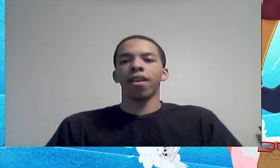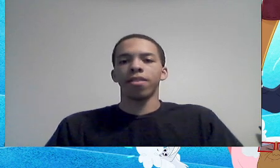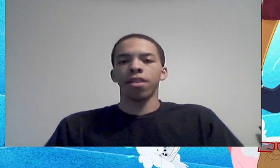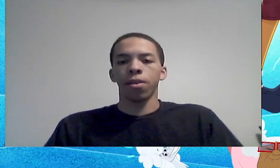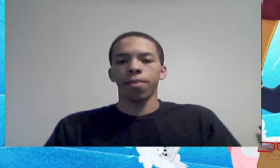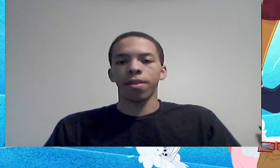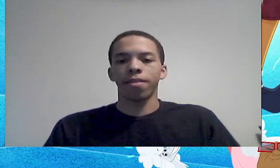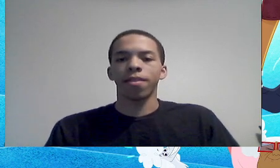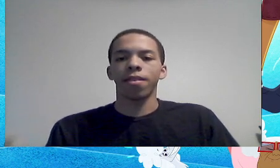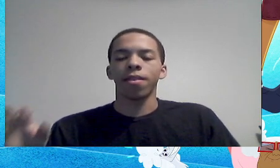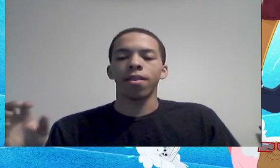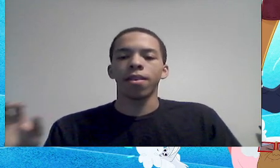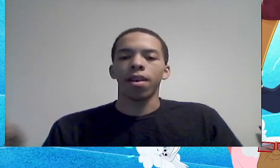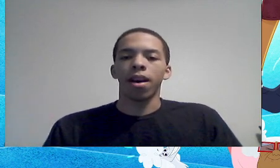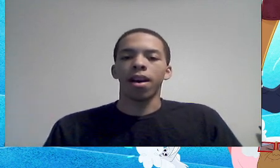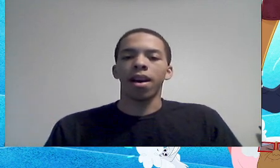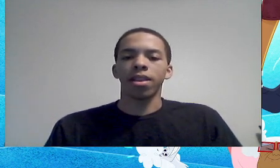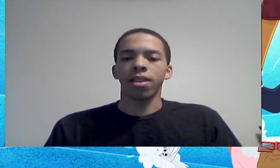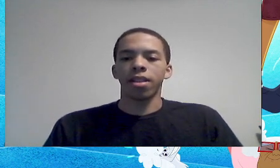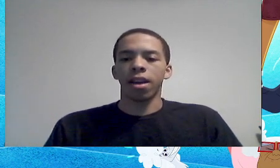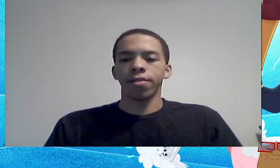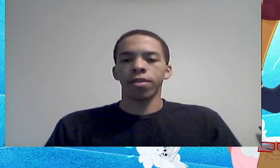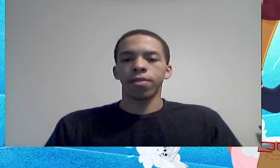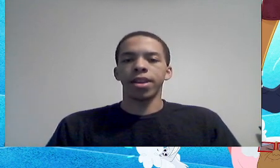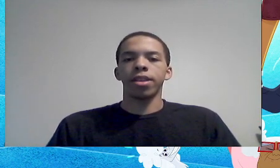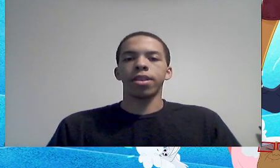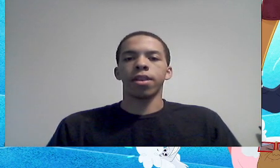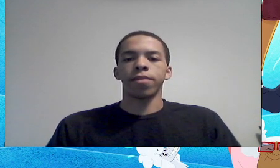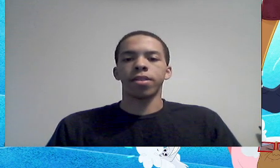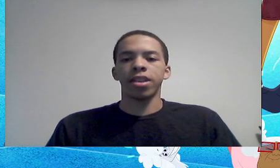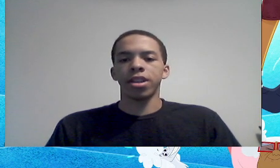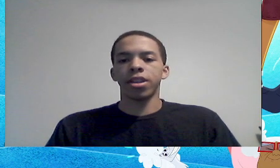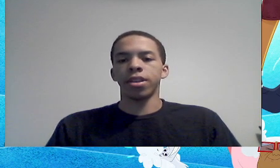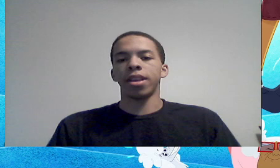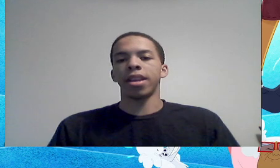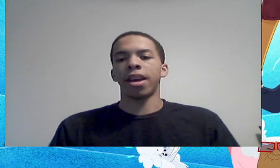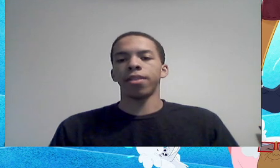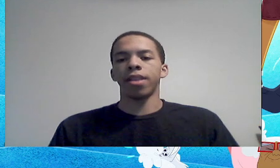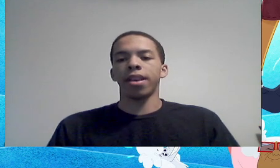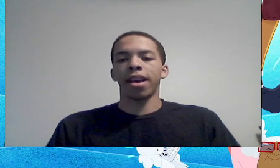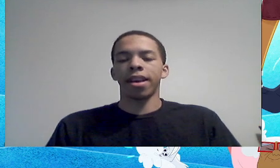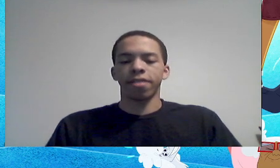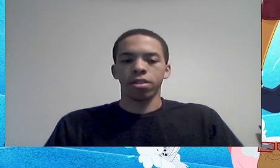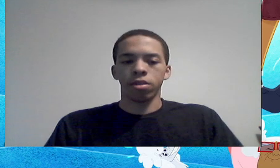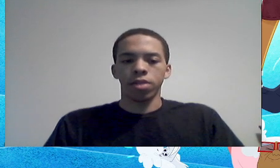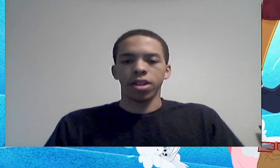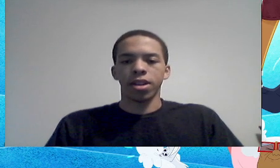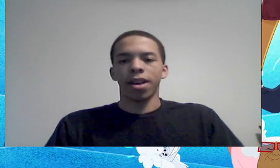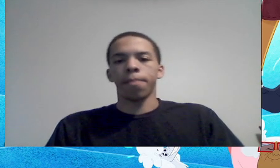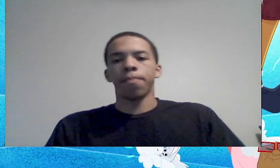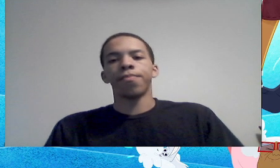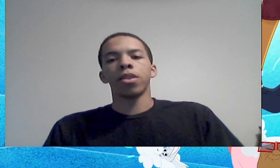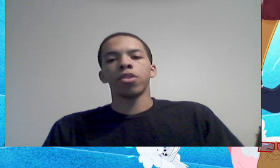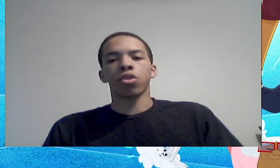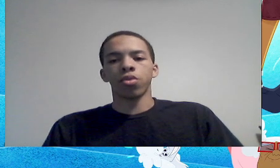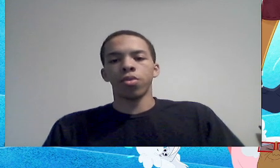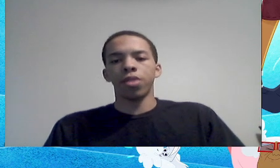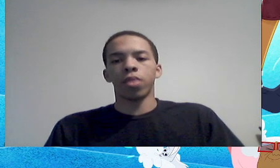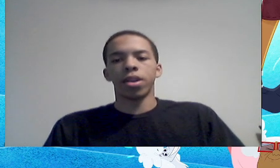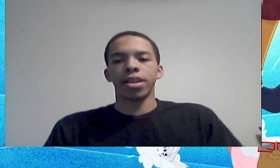child therapist, I thought that was a great conversation, and how they executed, um,